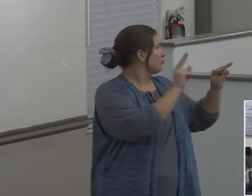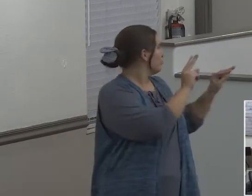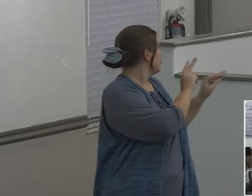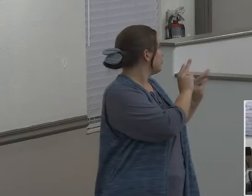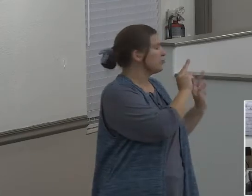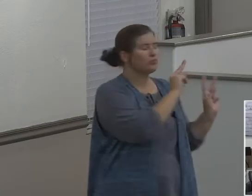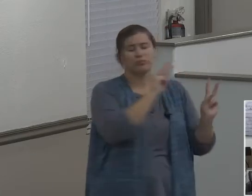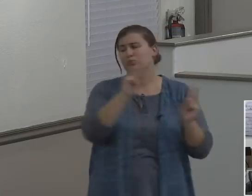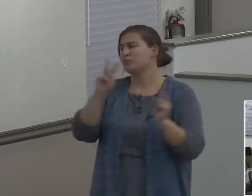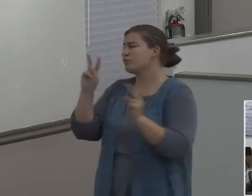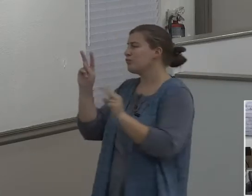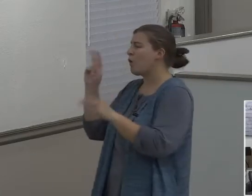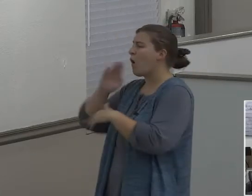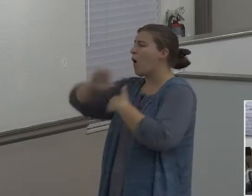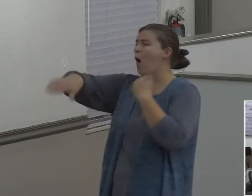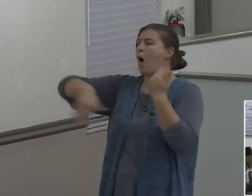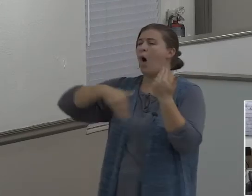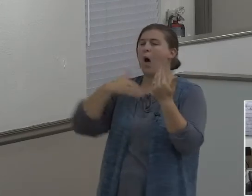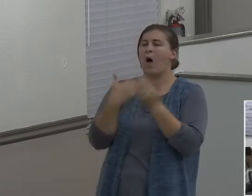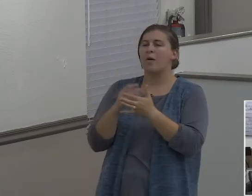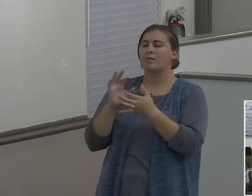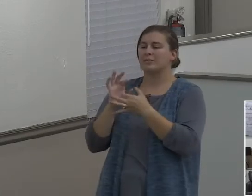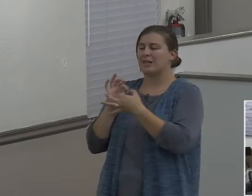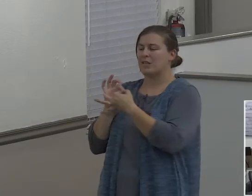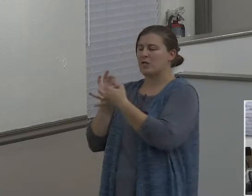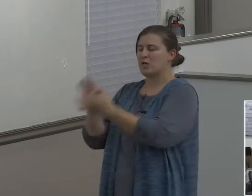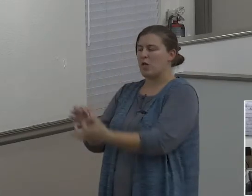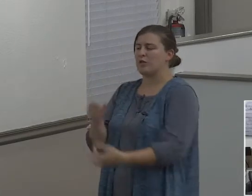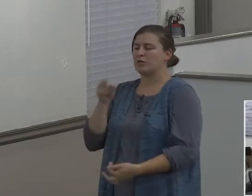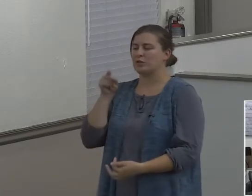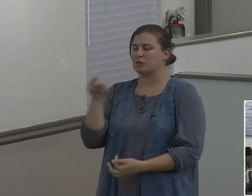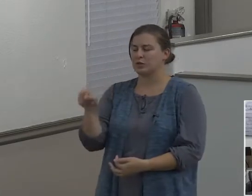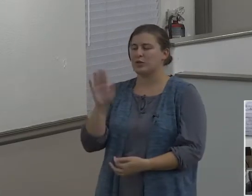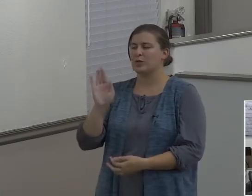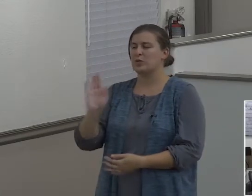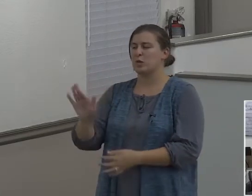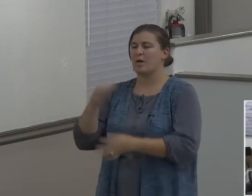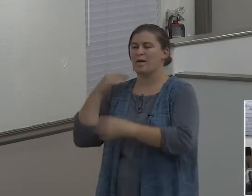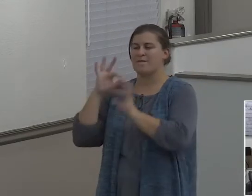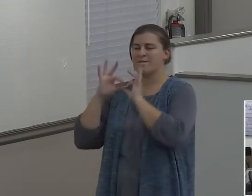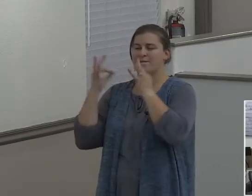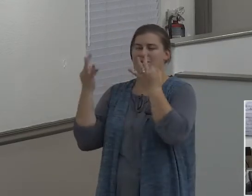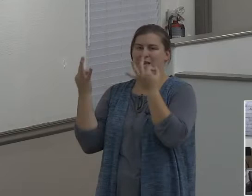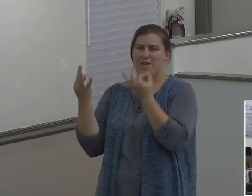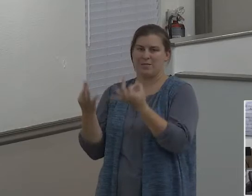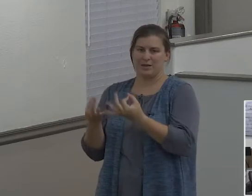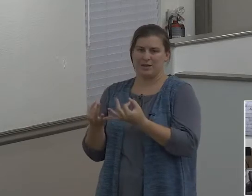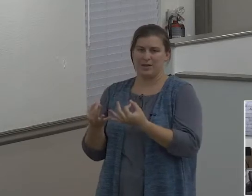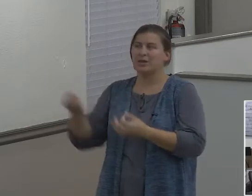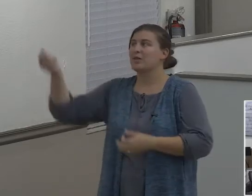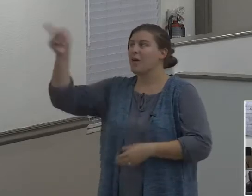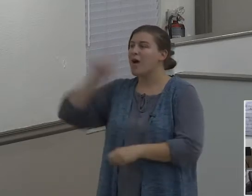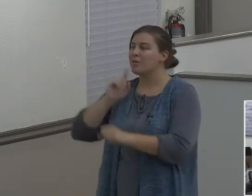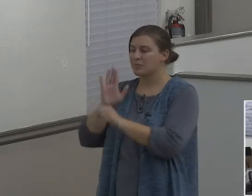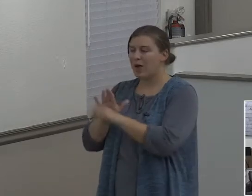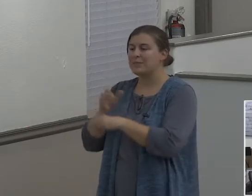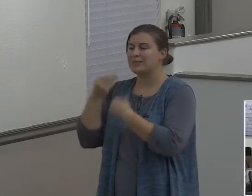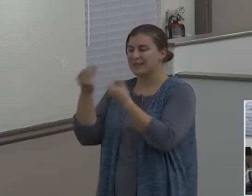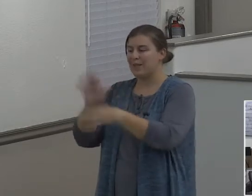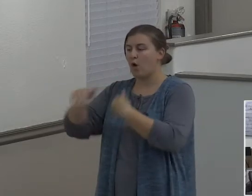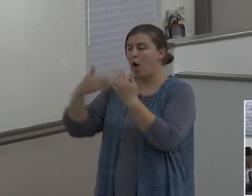It's all yours. God made a promise to give that all to Abram.